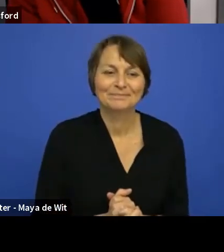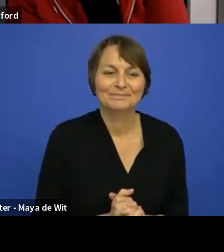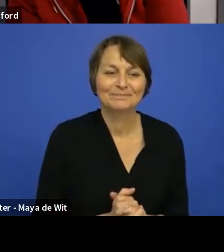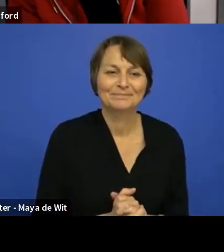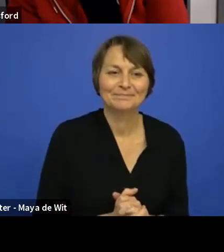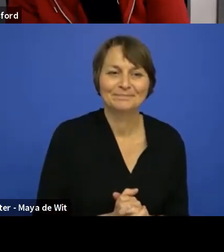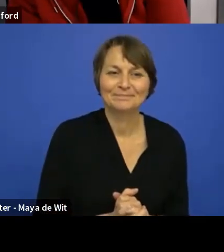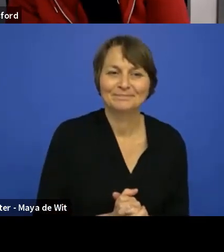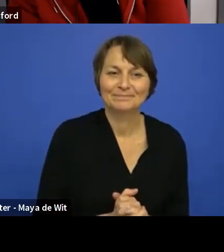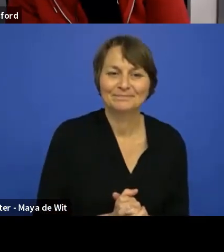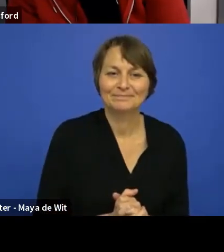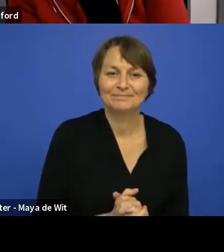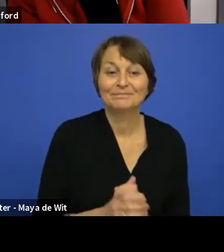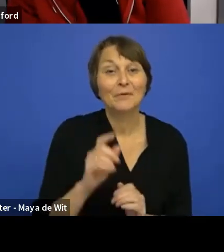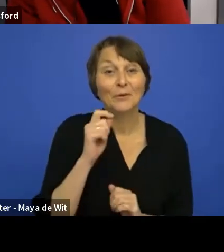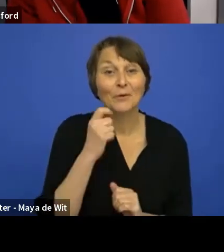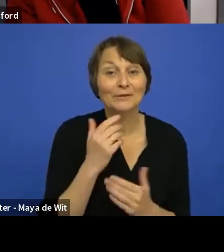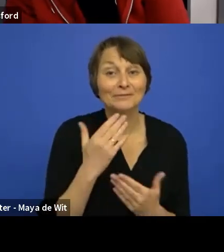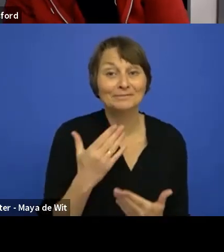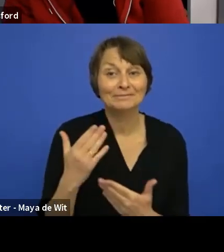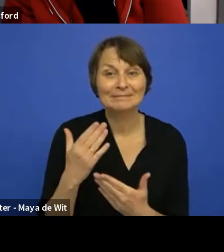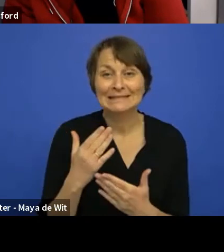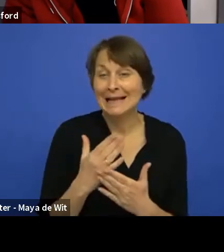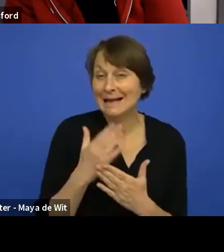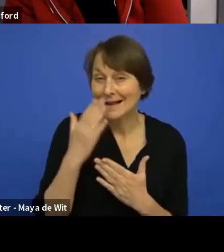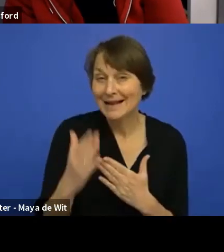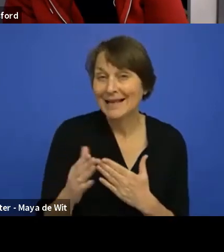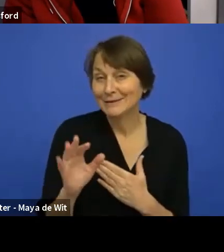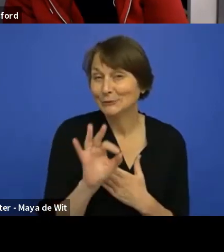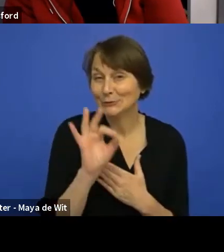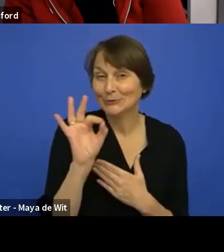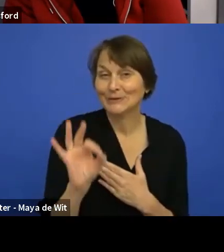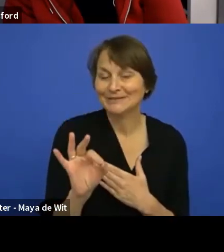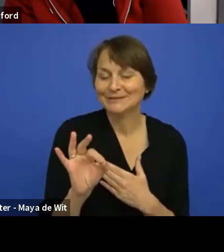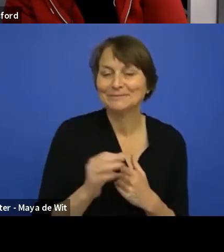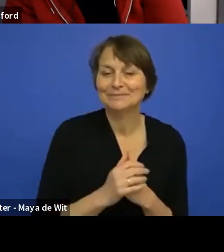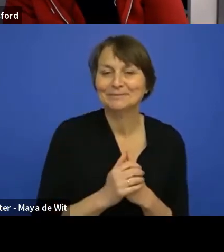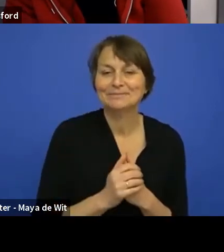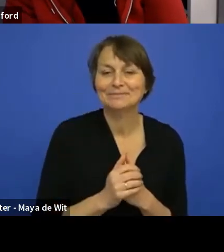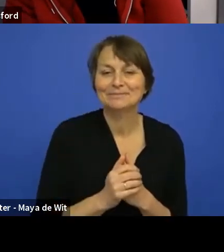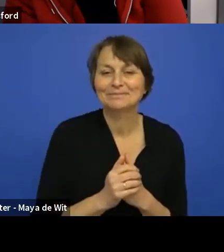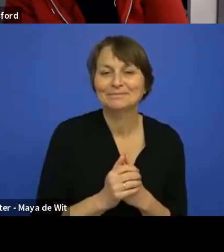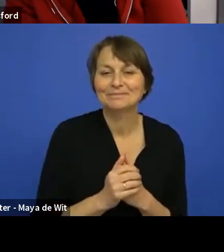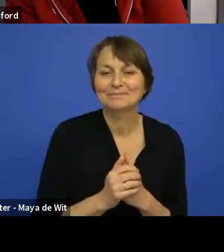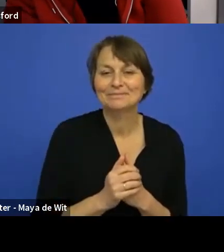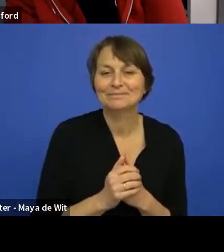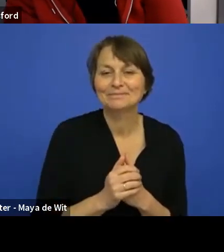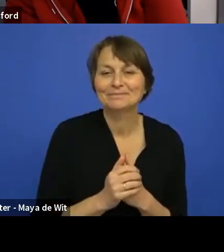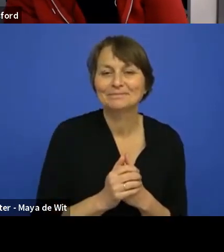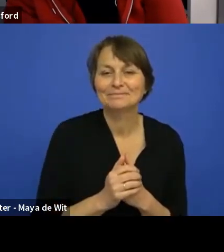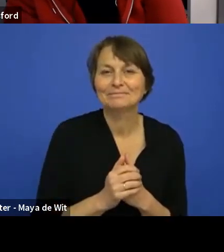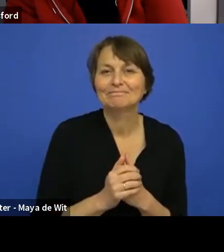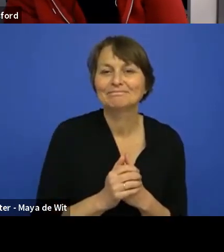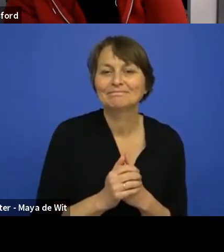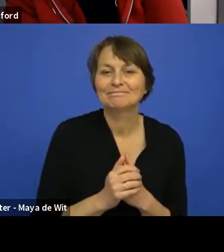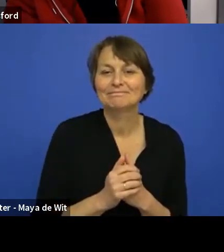Cool. Uh, the last question in the QA section, I think there's one from Joe Gordon, which I can't make sense of.